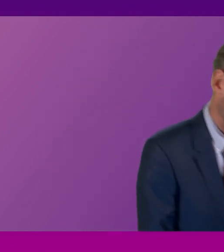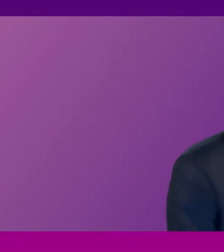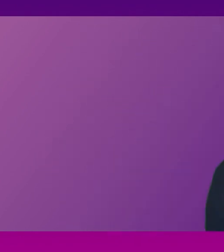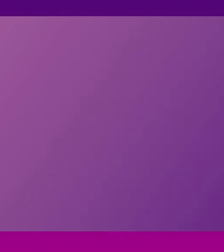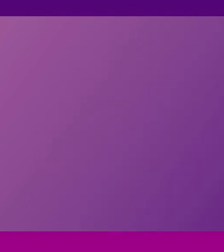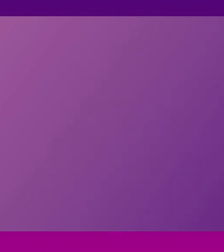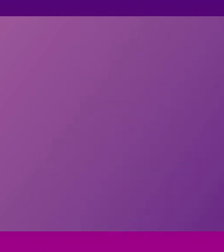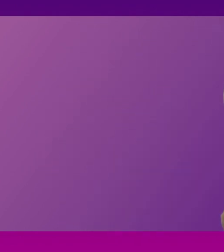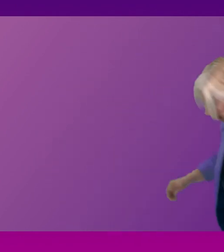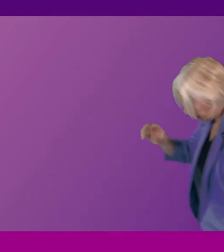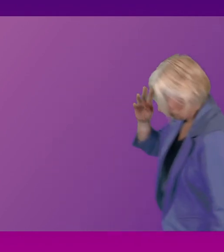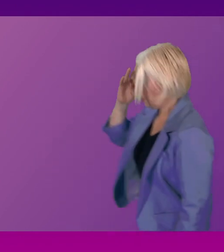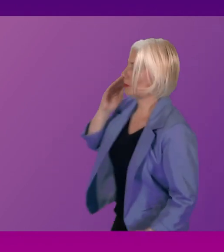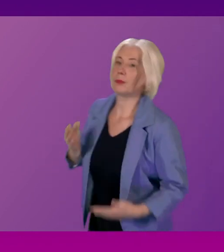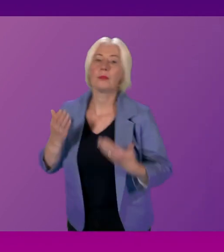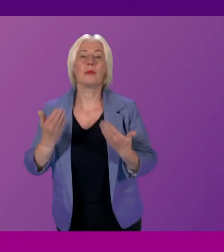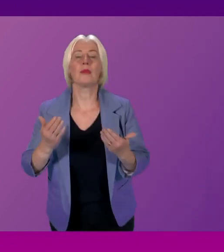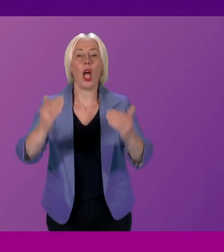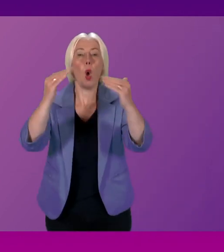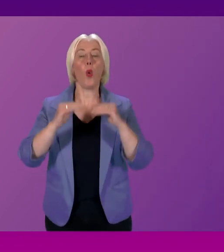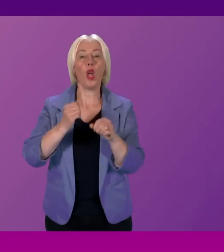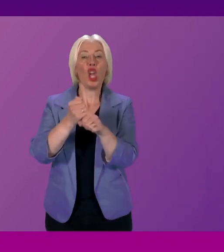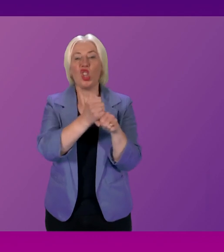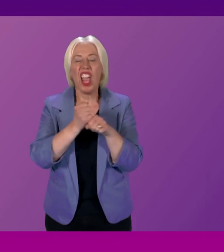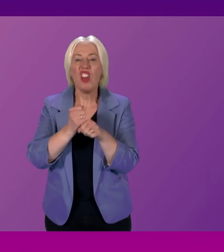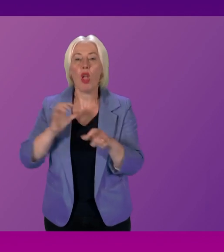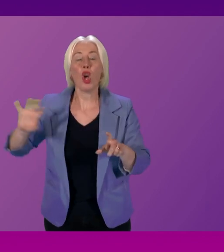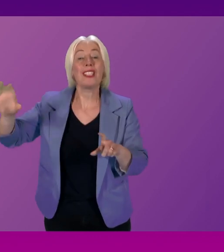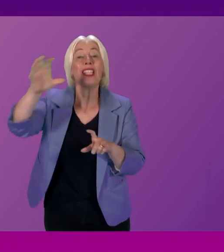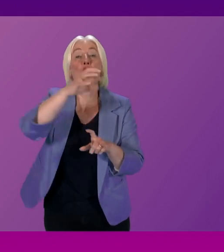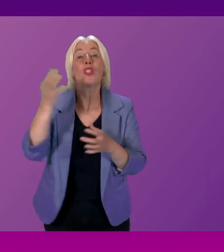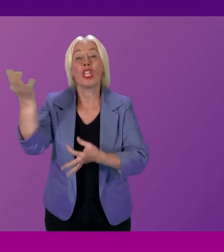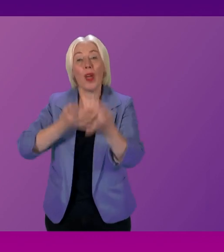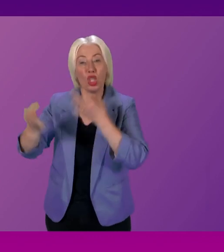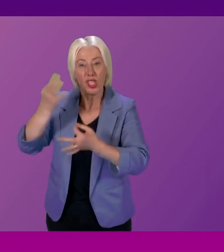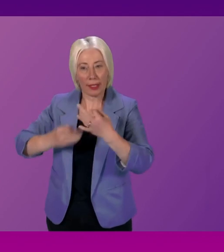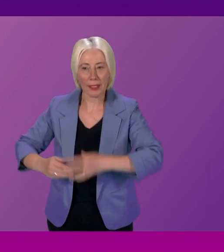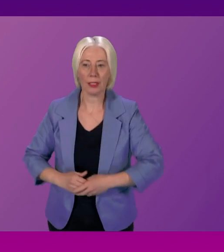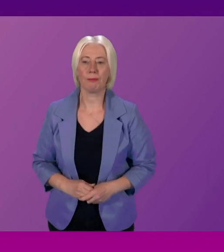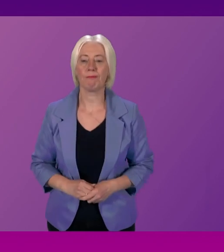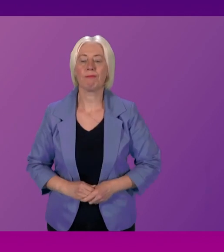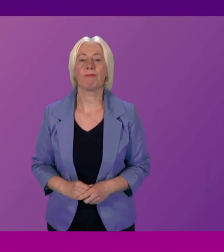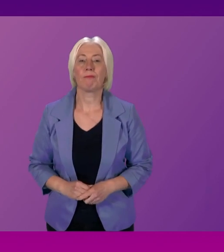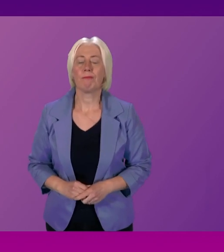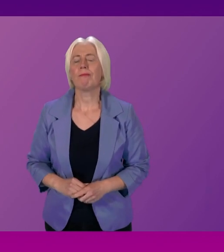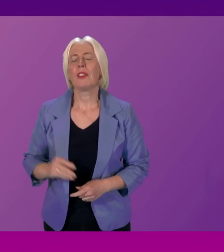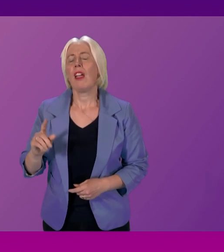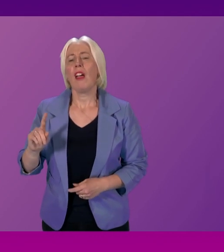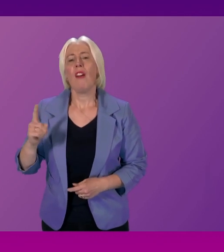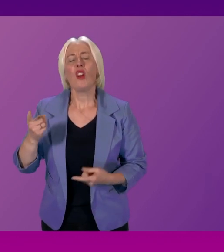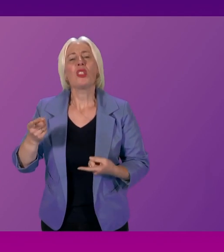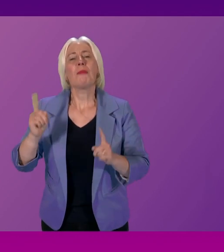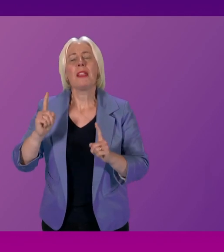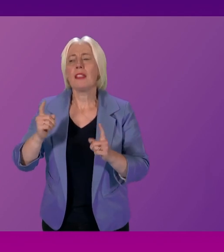We move to general and constituency supplementaries, and I call on Rona Mackay. Thank you, presenting officer. Can the first minister